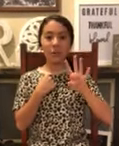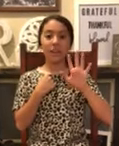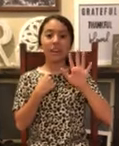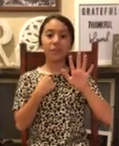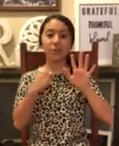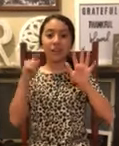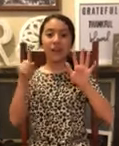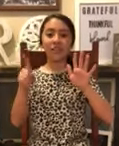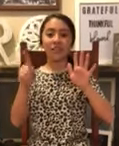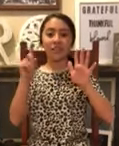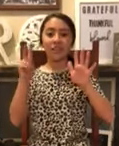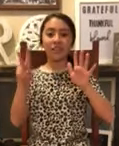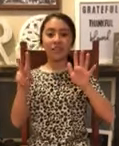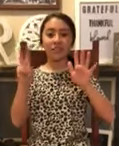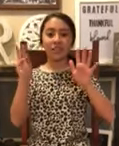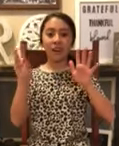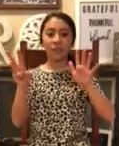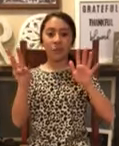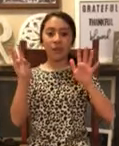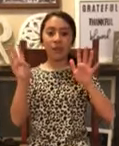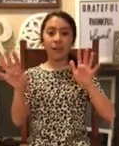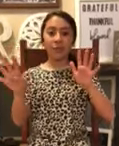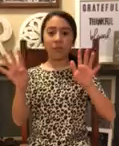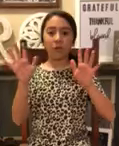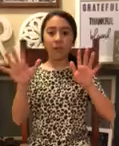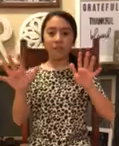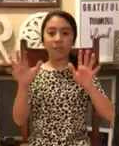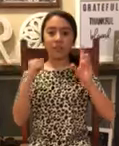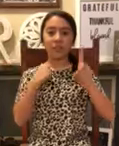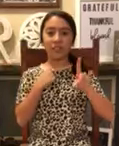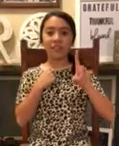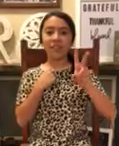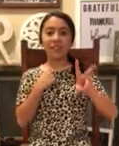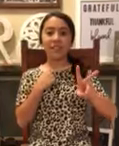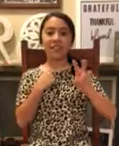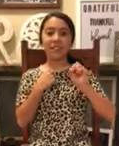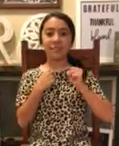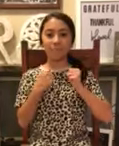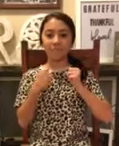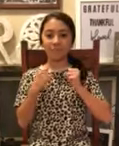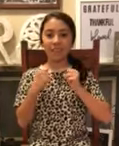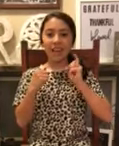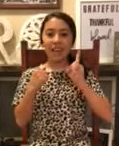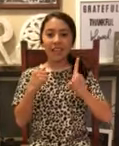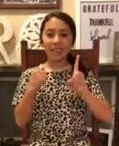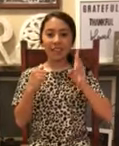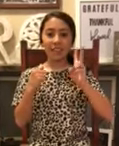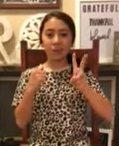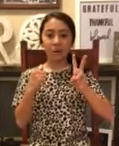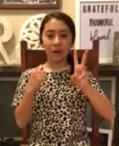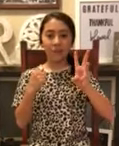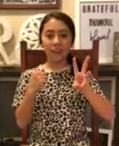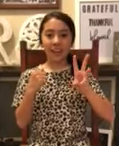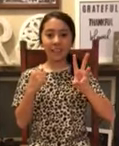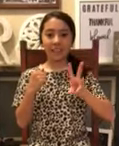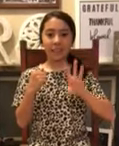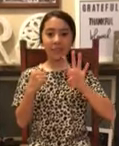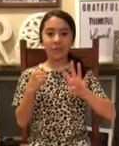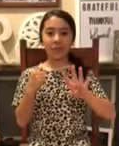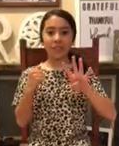20, 25, 30, 35, 40, 45, 50, 55, 60, 6, 12, 18, 24,